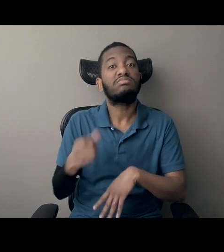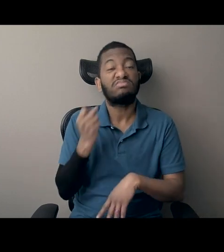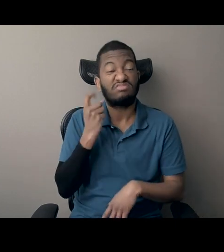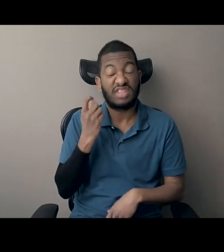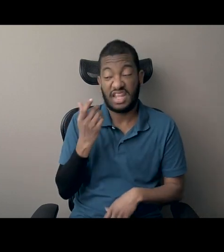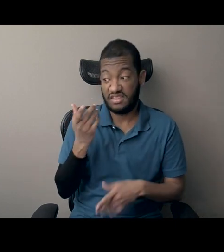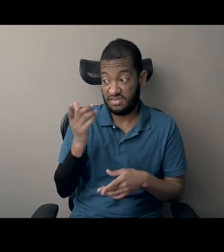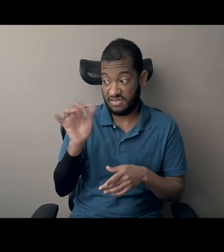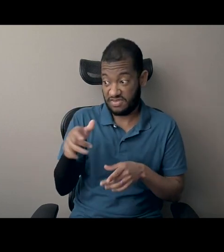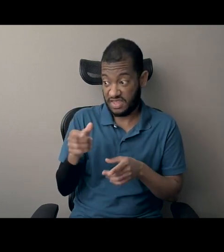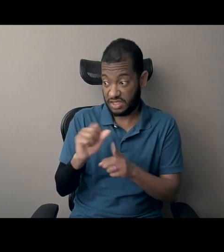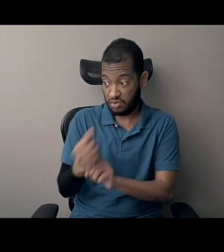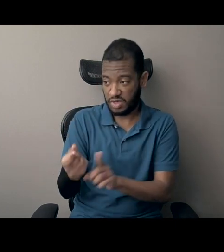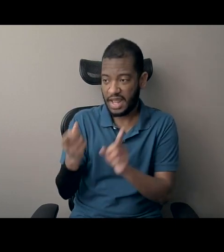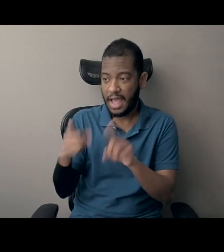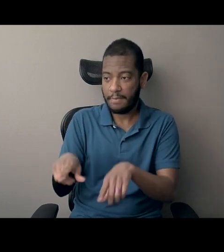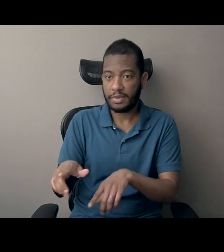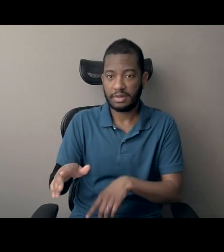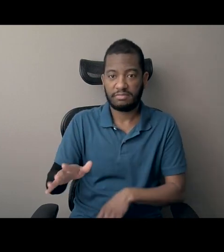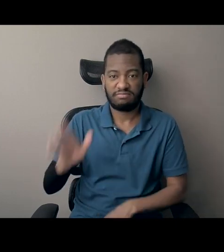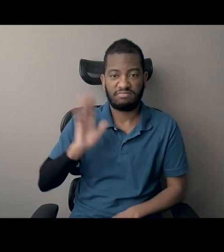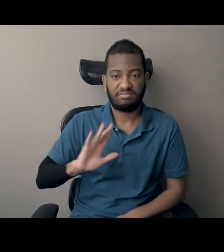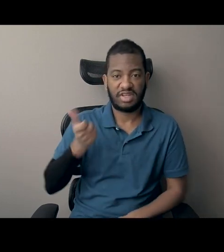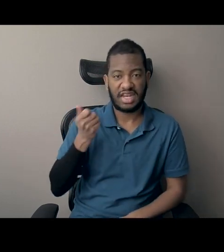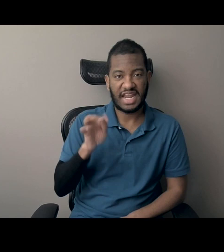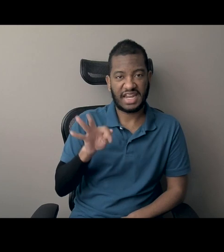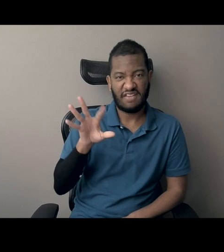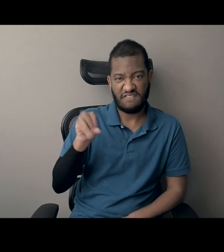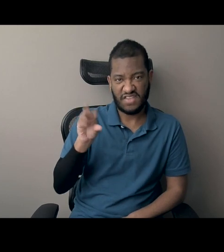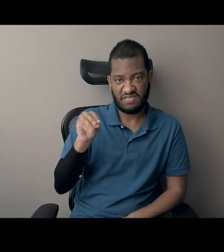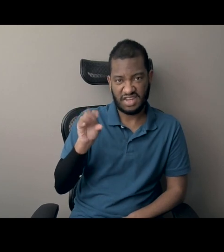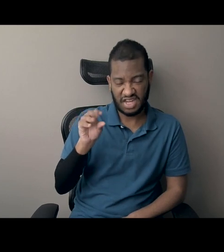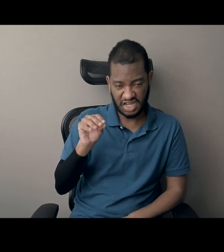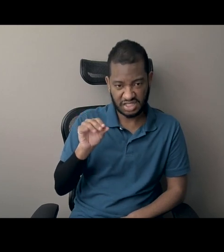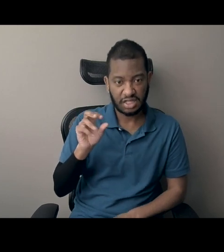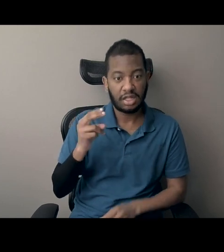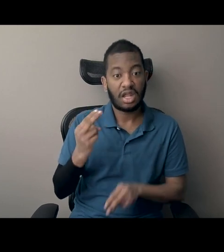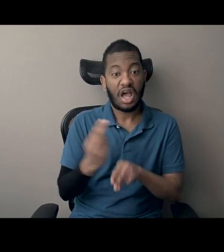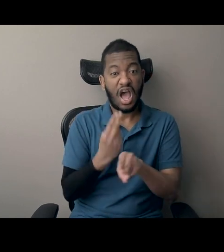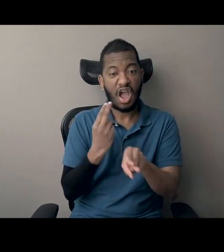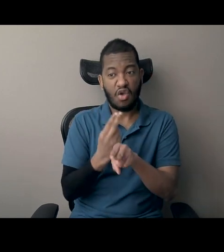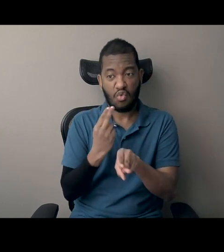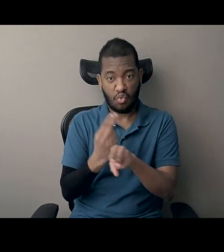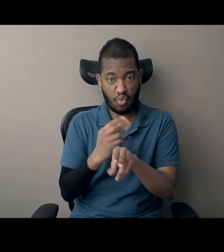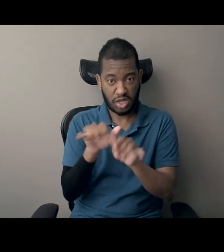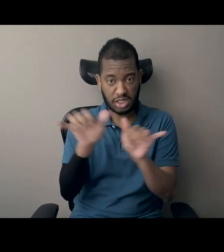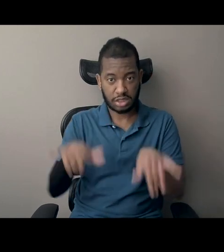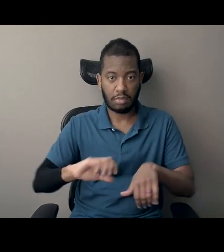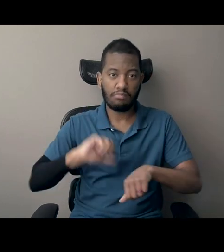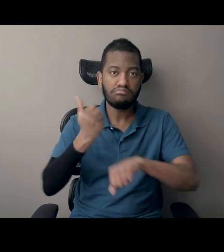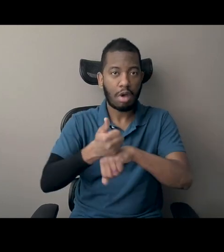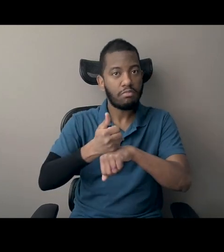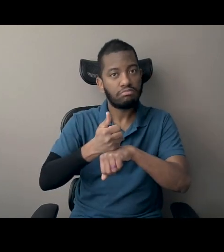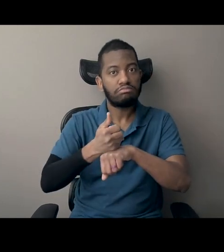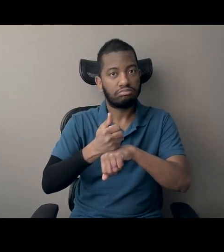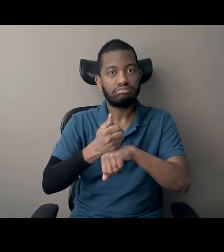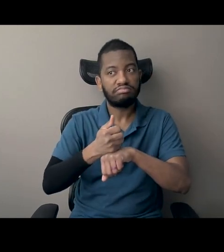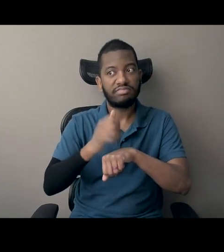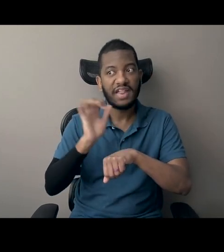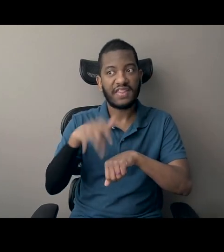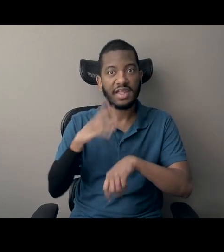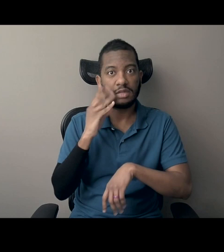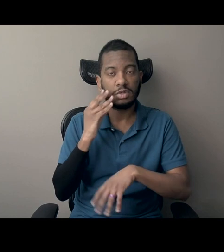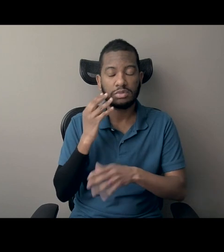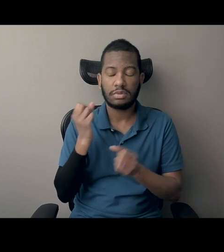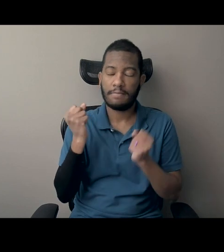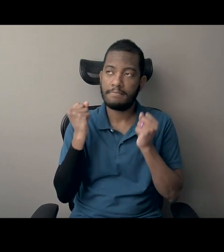1950s when the interstate highway system was first being constructed. And that's a very familiar experience